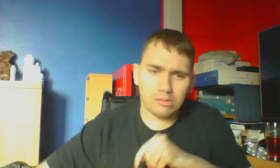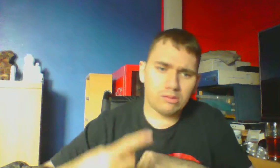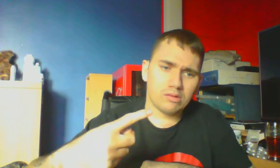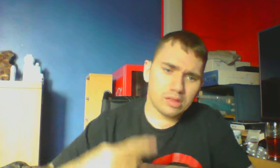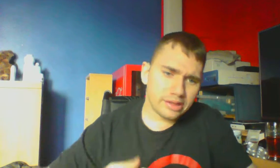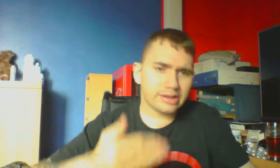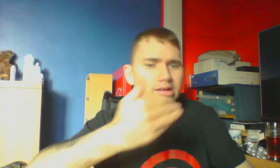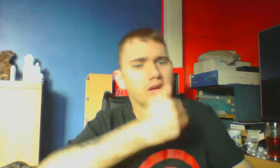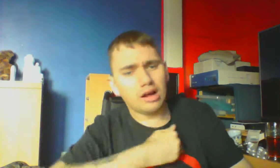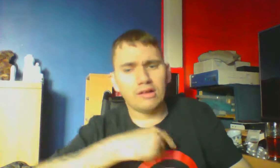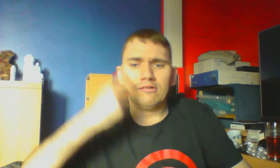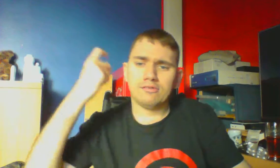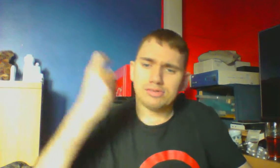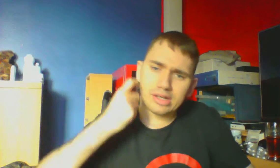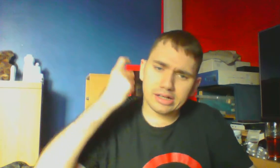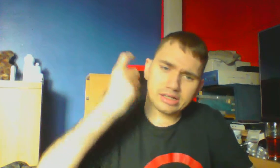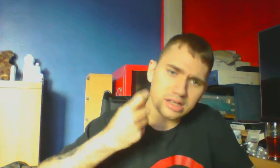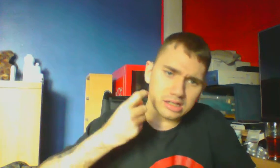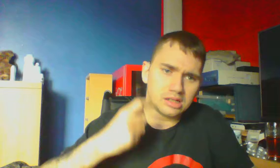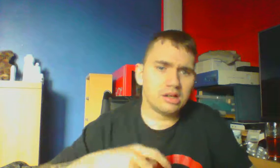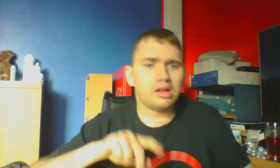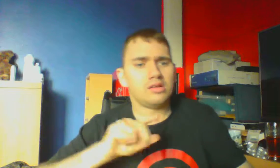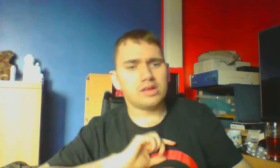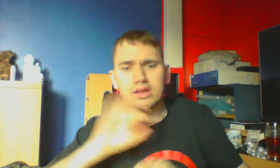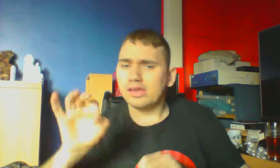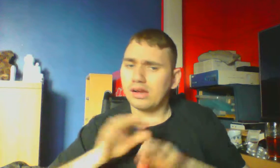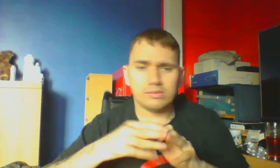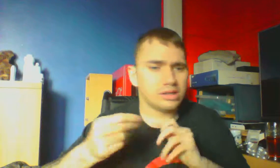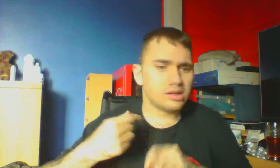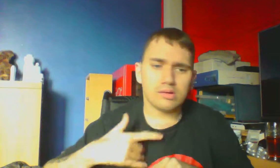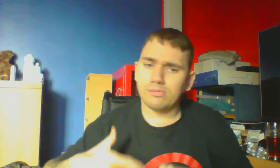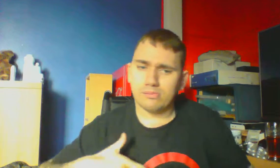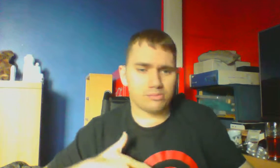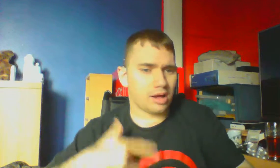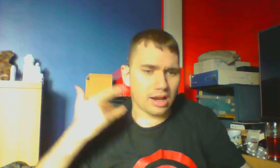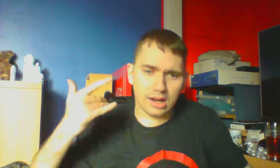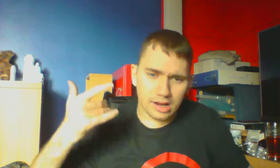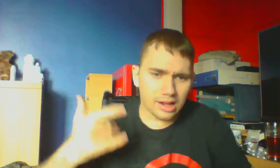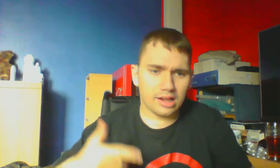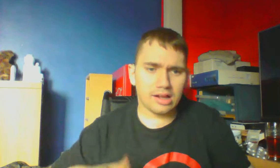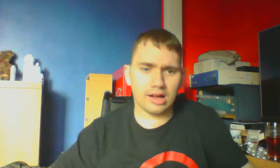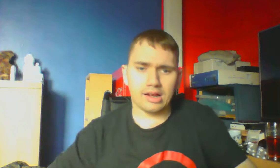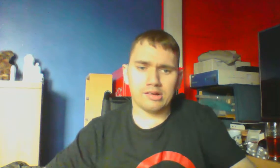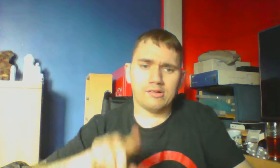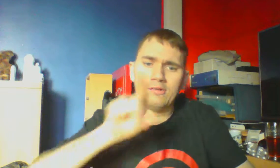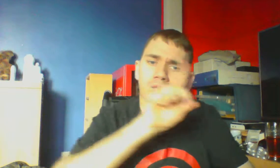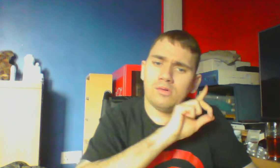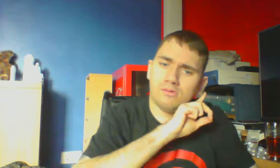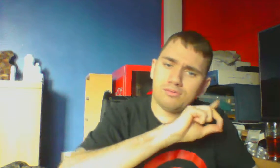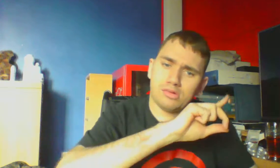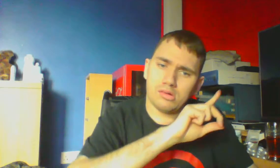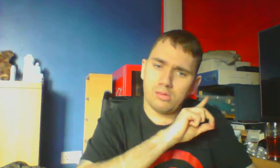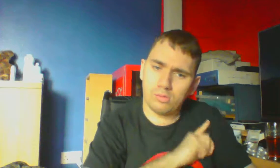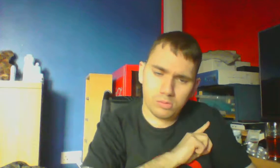lonely heart again If there's listen in my life and